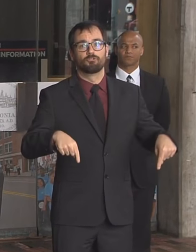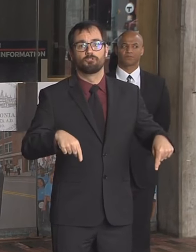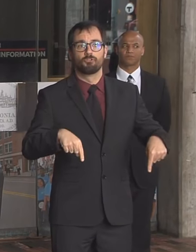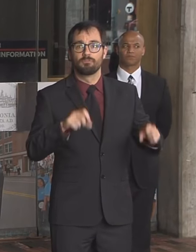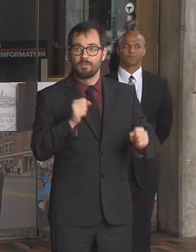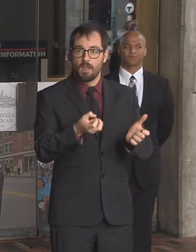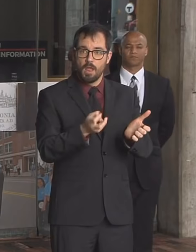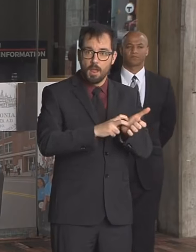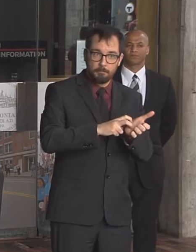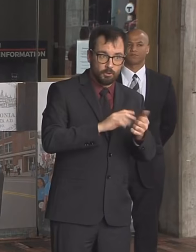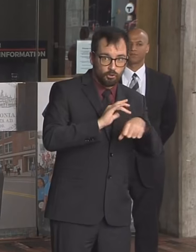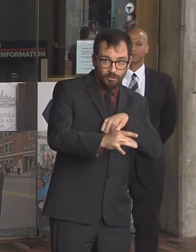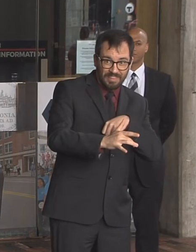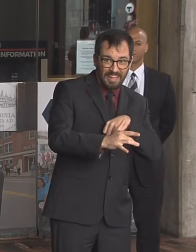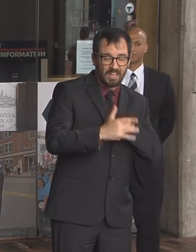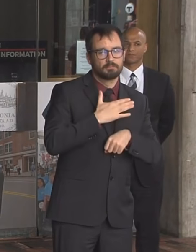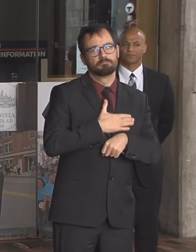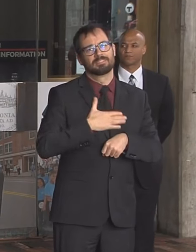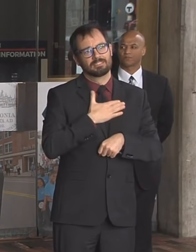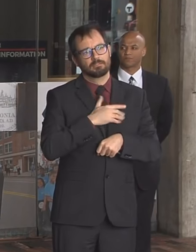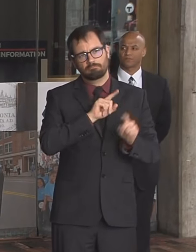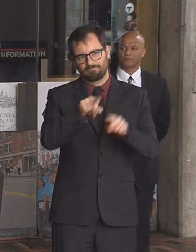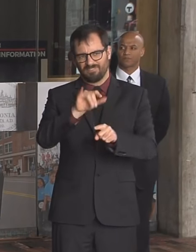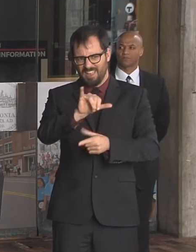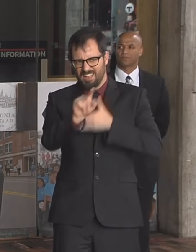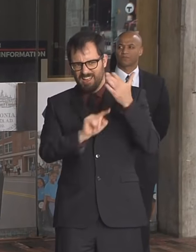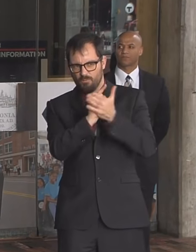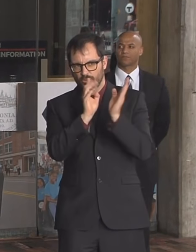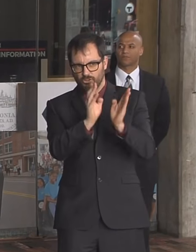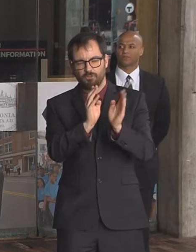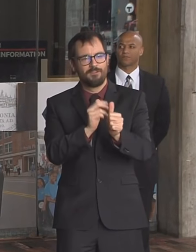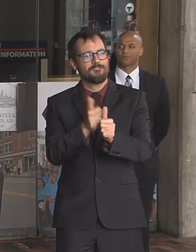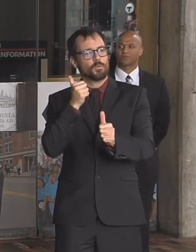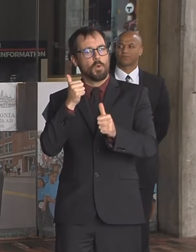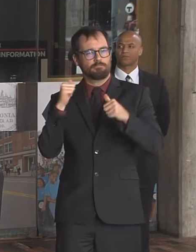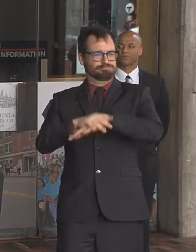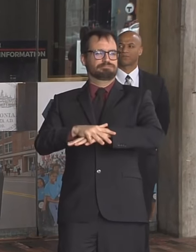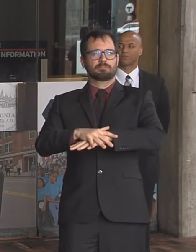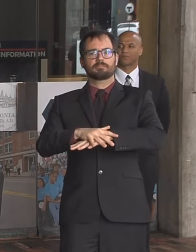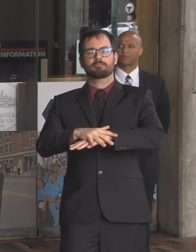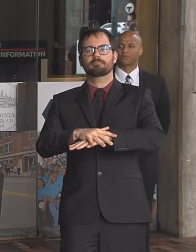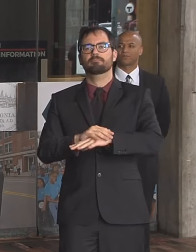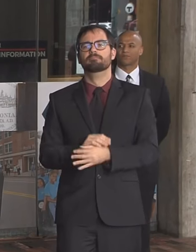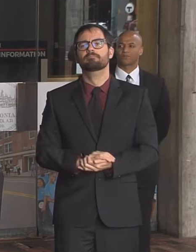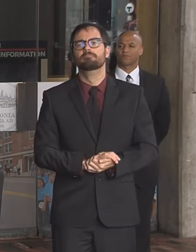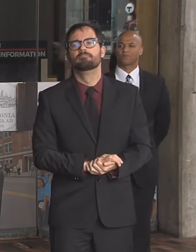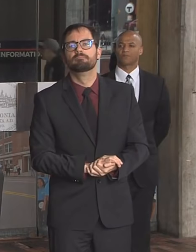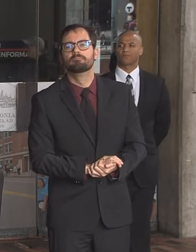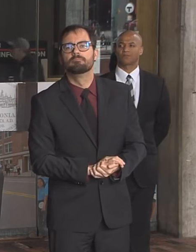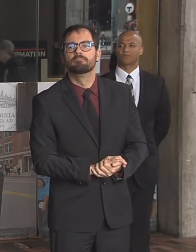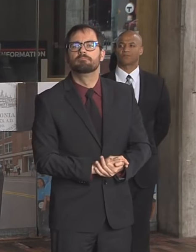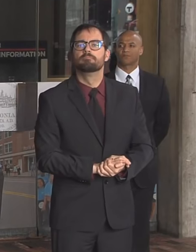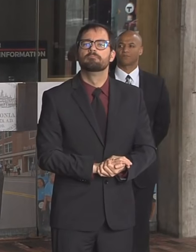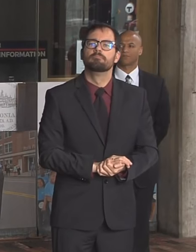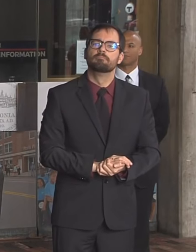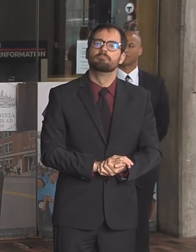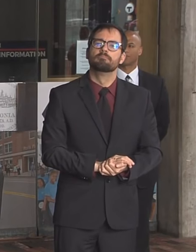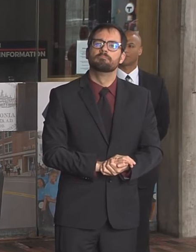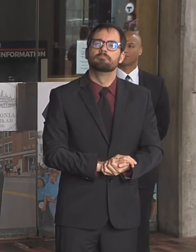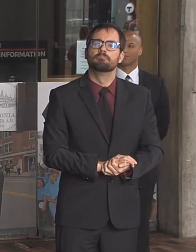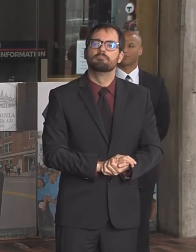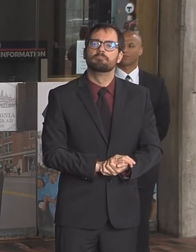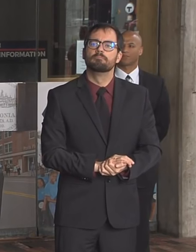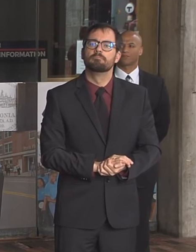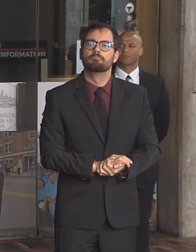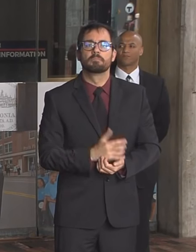and avoid the crowds. Yesterday there was a lot of crowds, so the social distancing was in effect, but I don't know how successful it was. But as